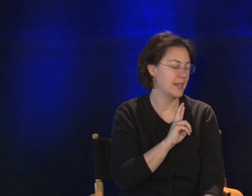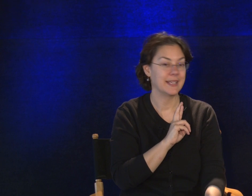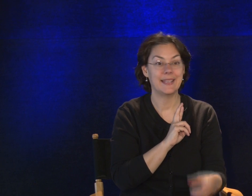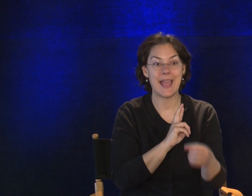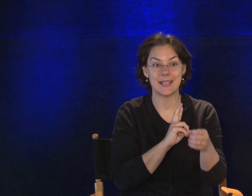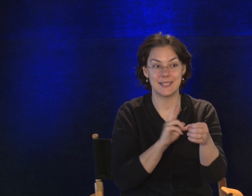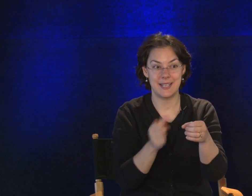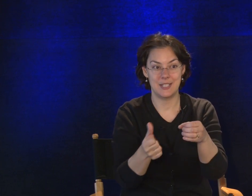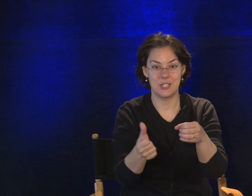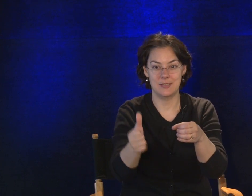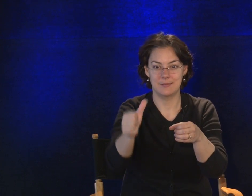Gas station.